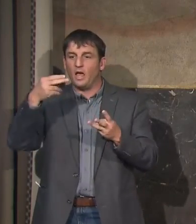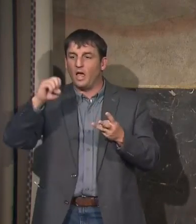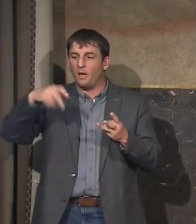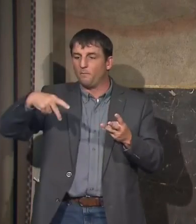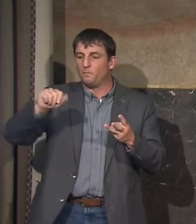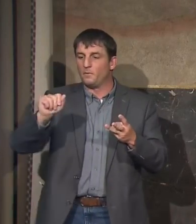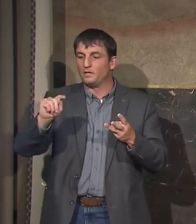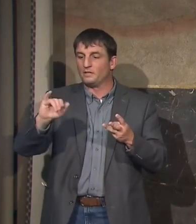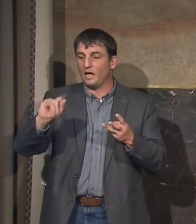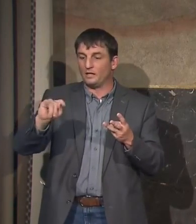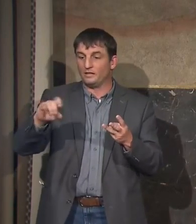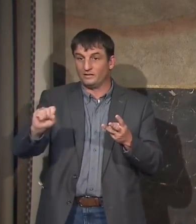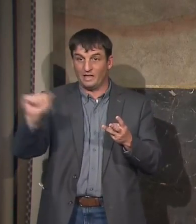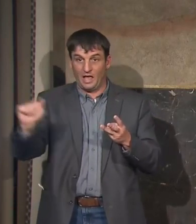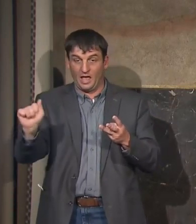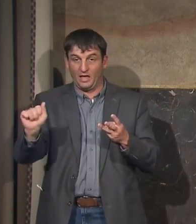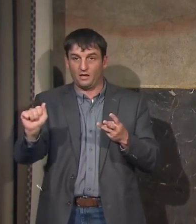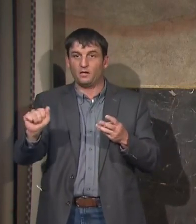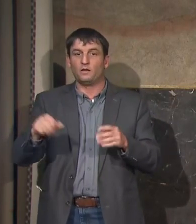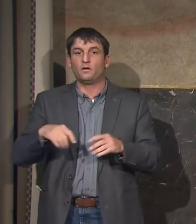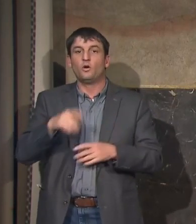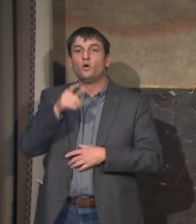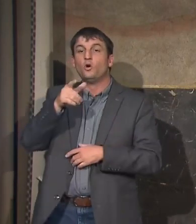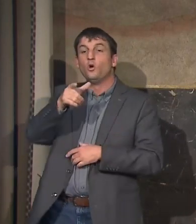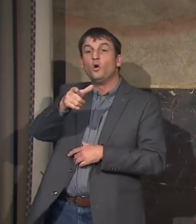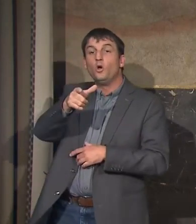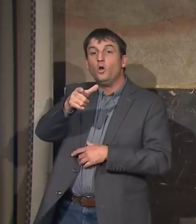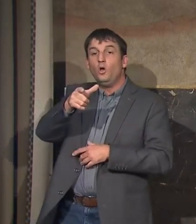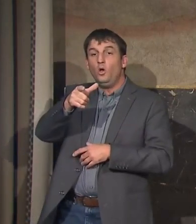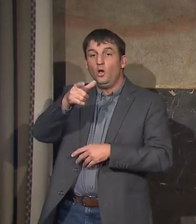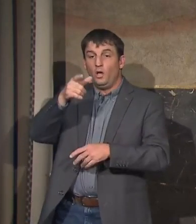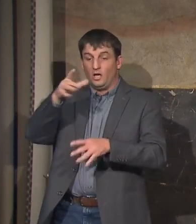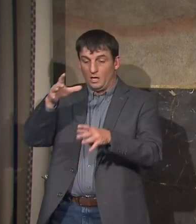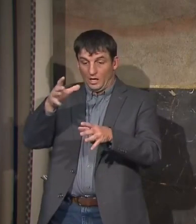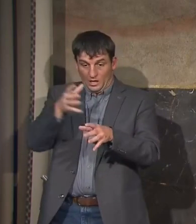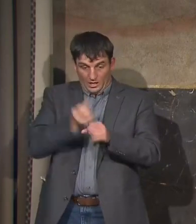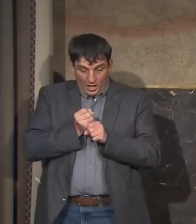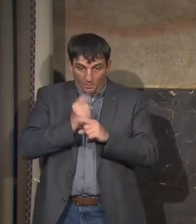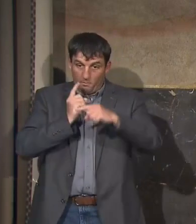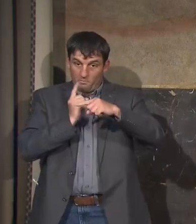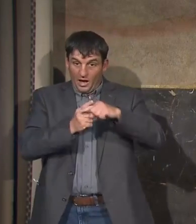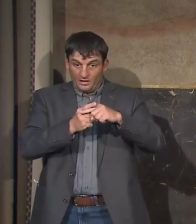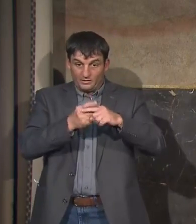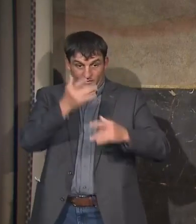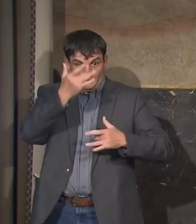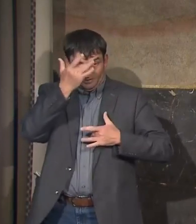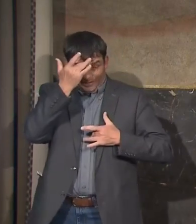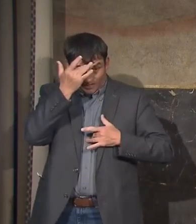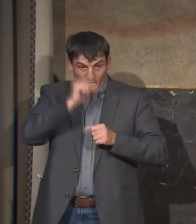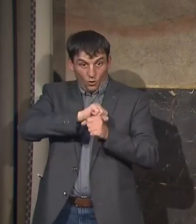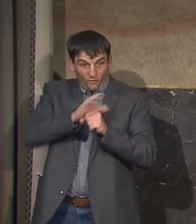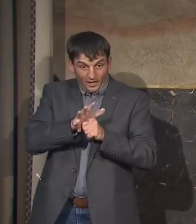The identity of the person's testing positive is never revealed. I was asked this yesterday